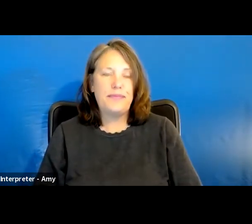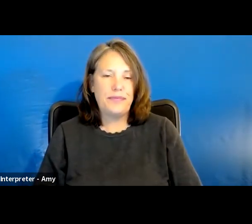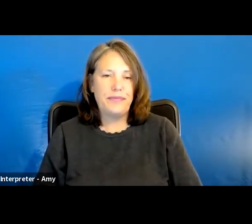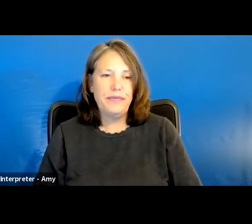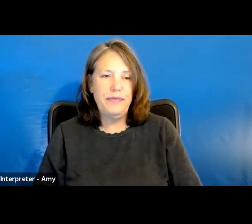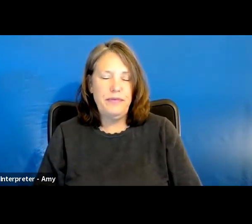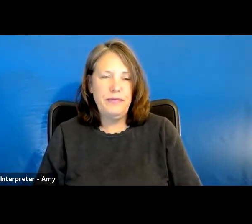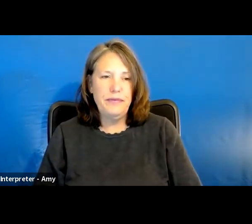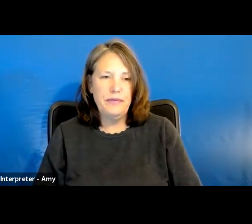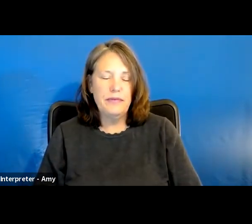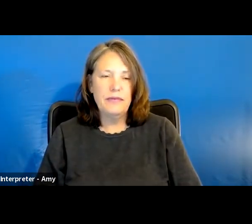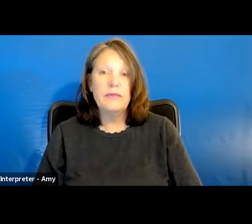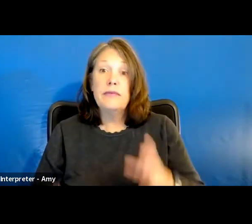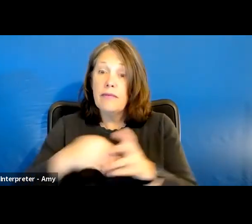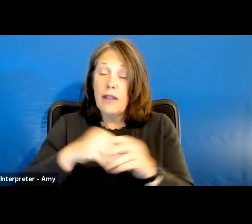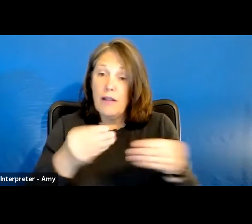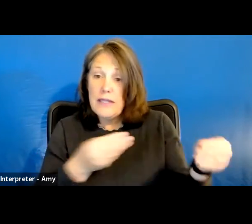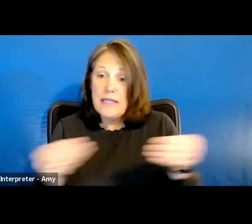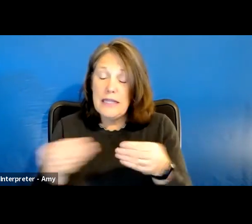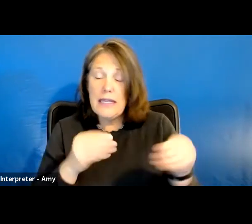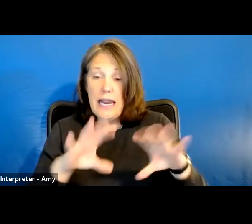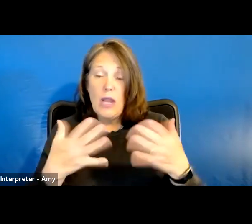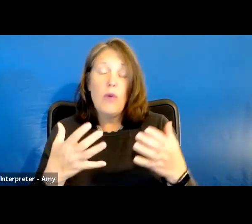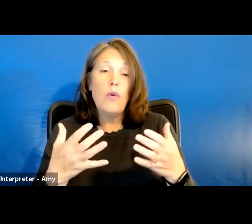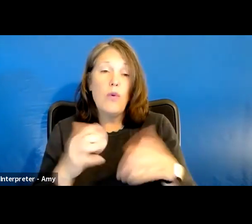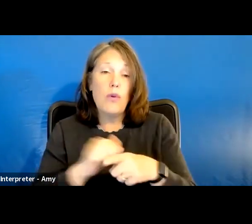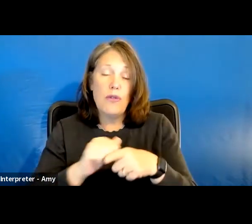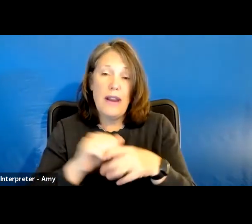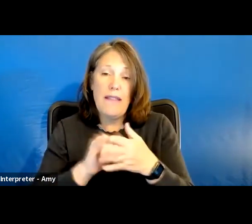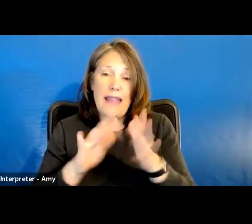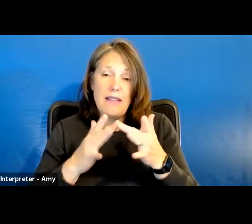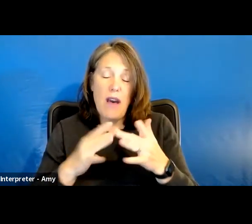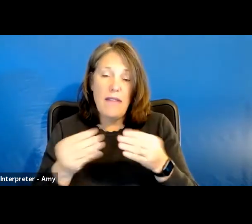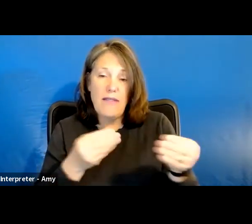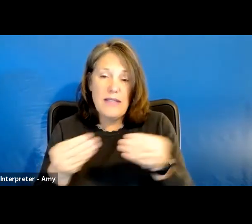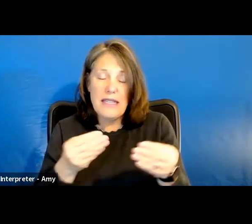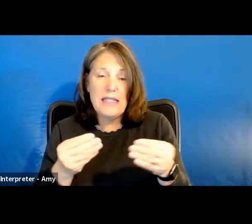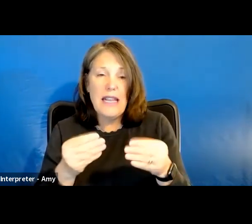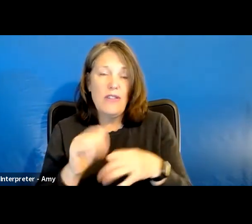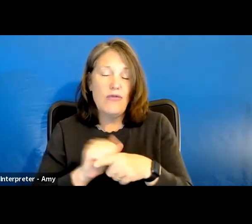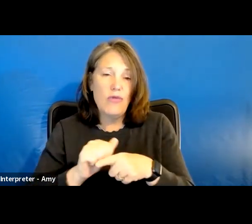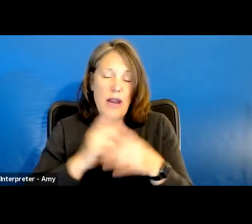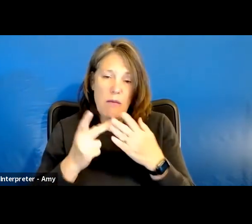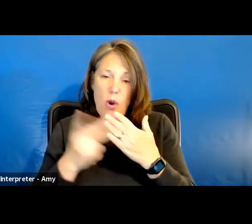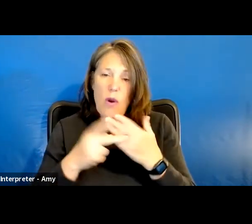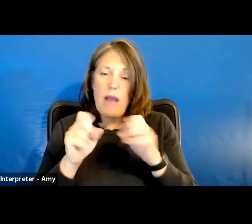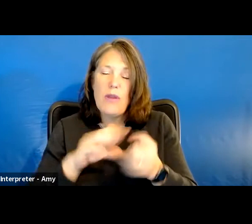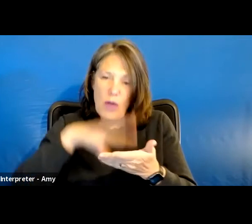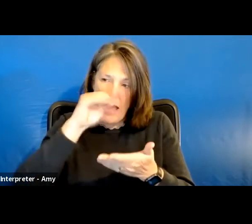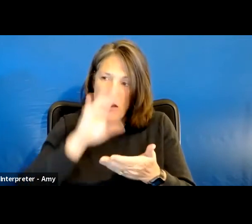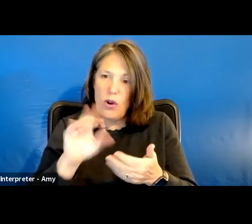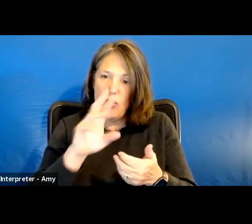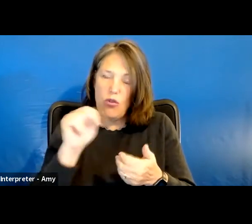It includes the Facilitating Groups Training, and that's an online facilitator training program where you can learn at your own